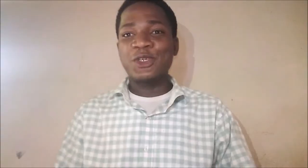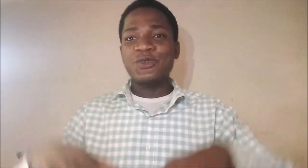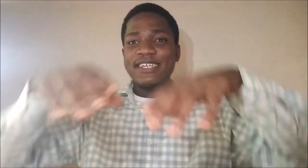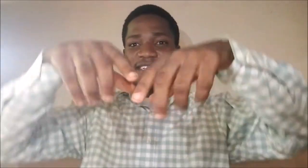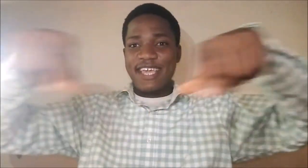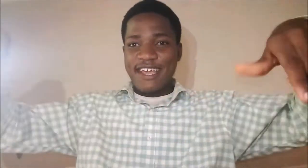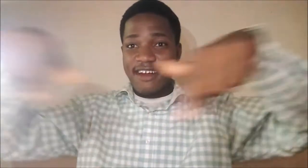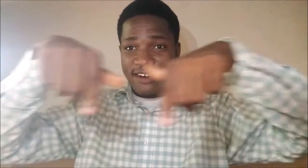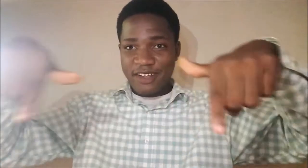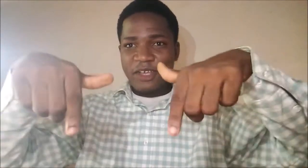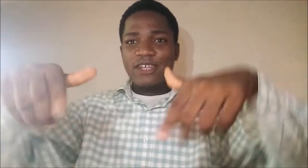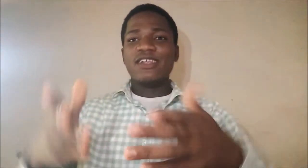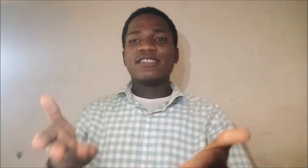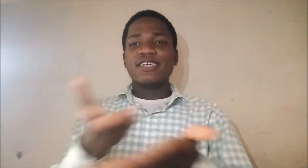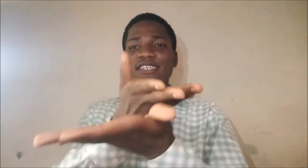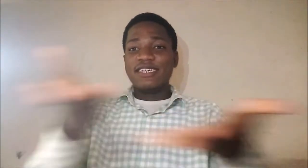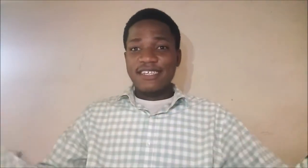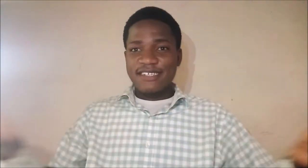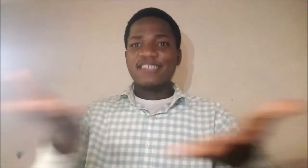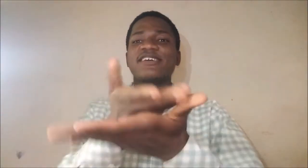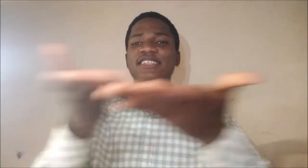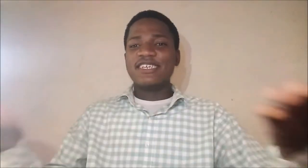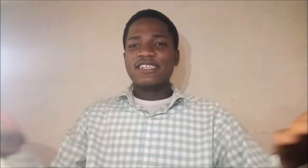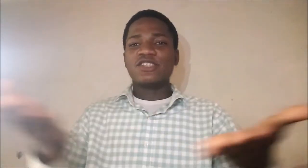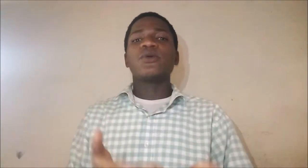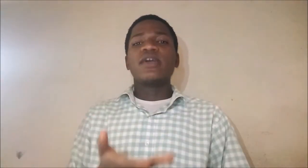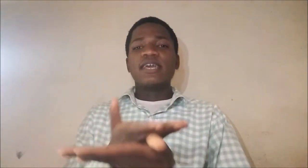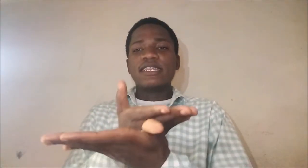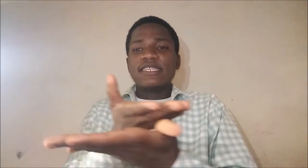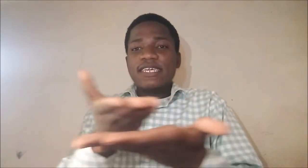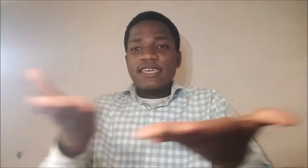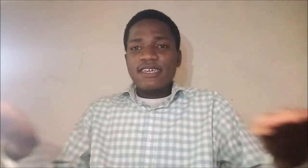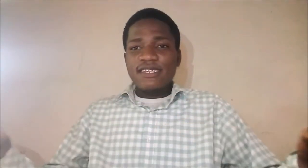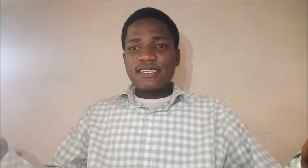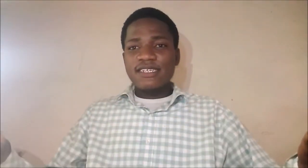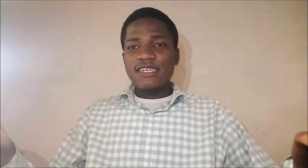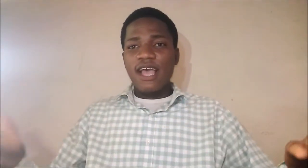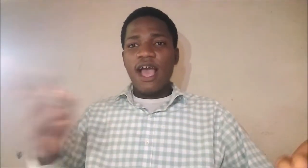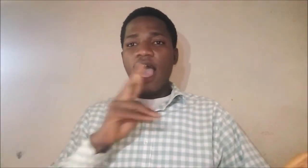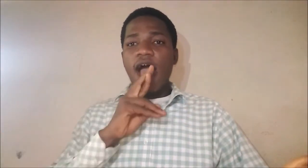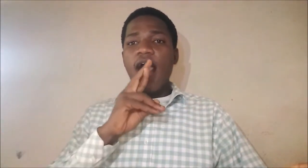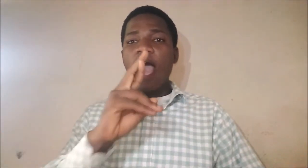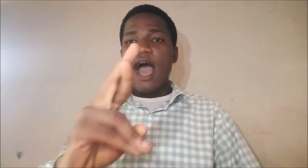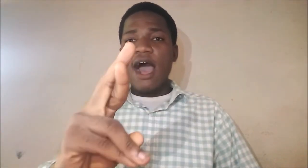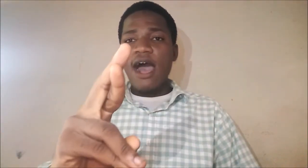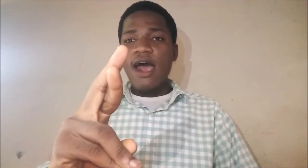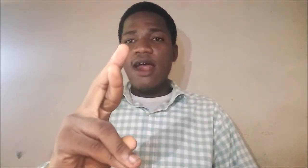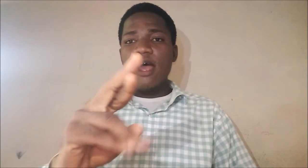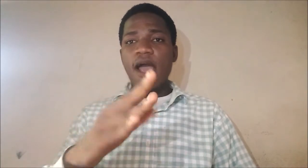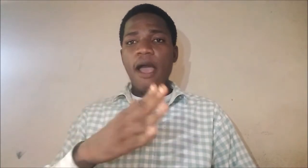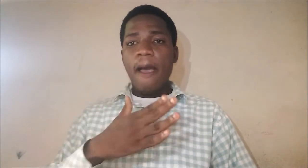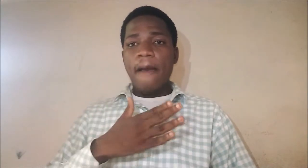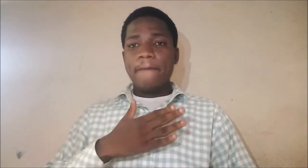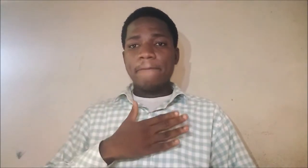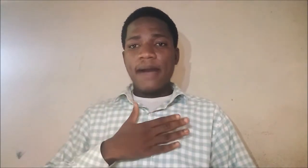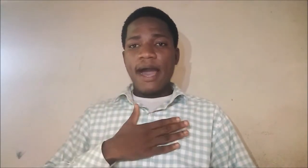children is here. Let's say these. These. So, these are my